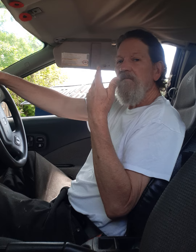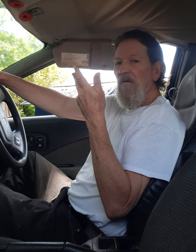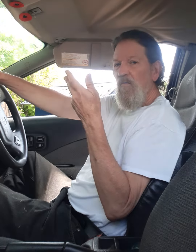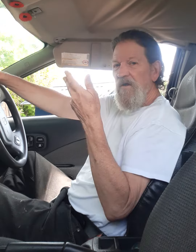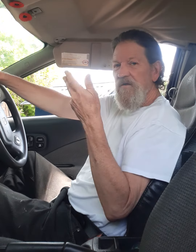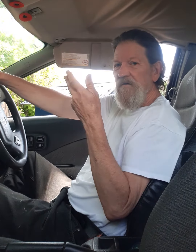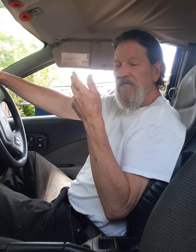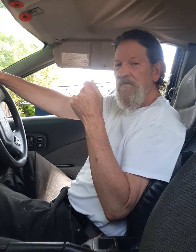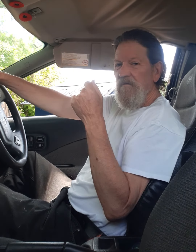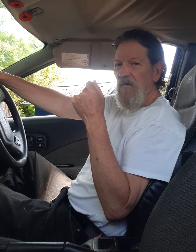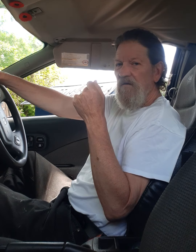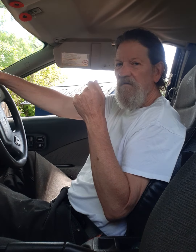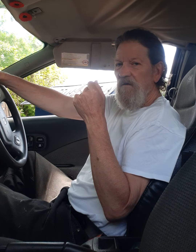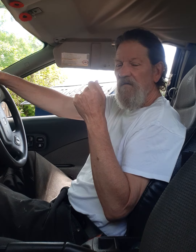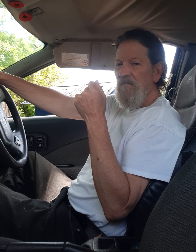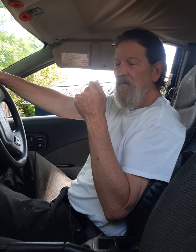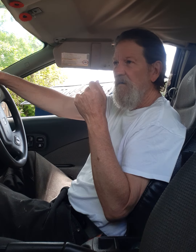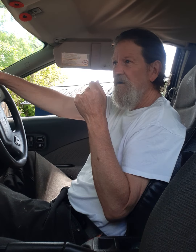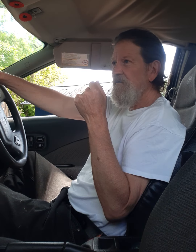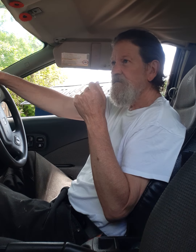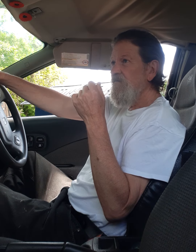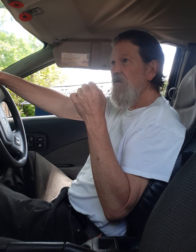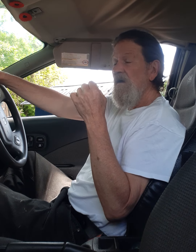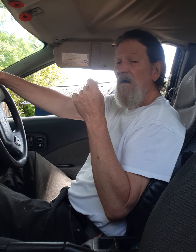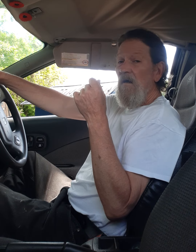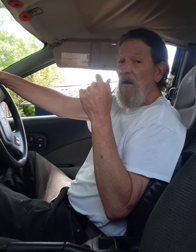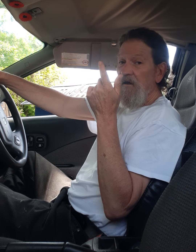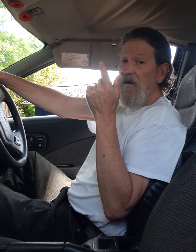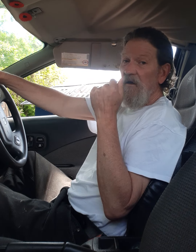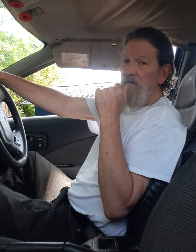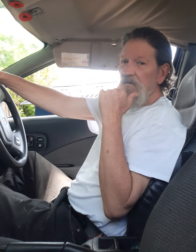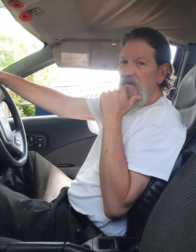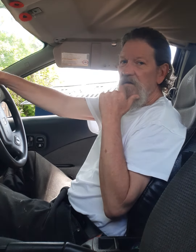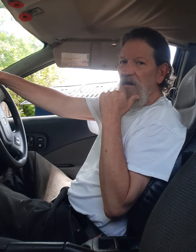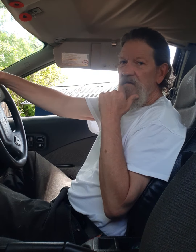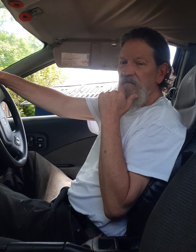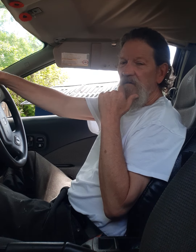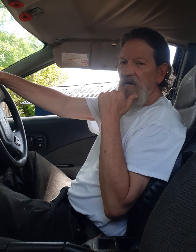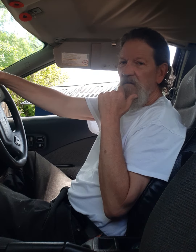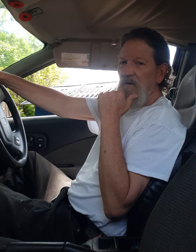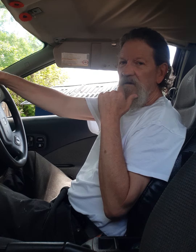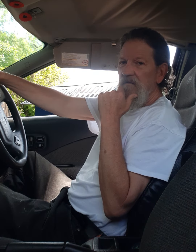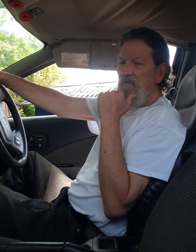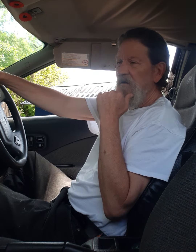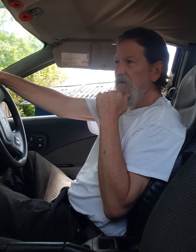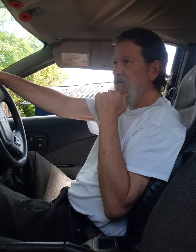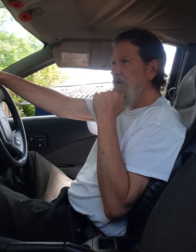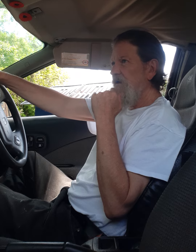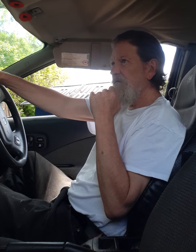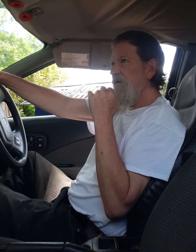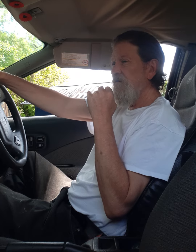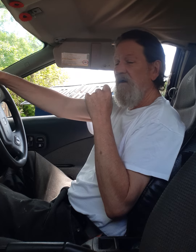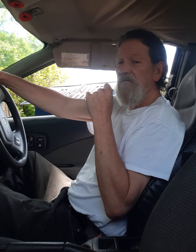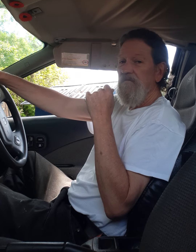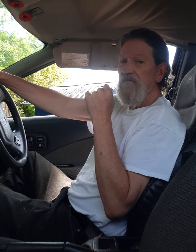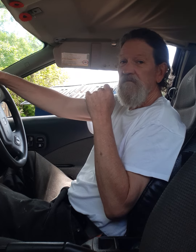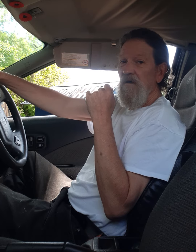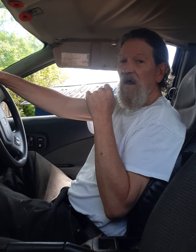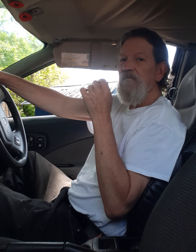opinion to make themselves feel better again i know you didn't ask for my opinion and uh i'm not i'm